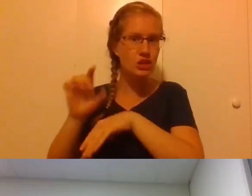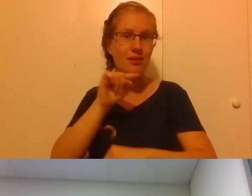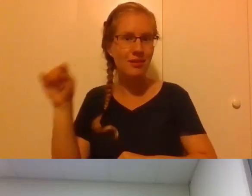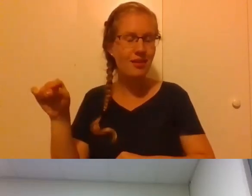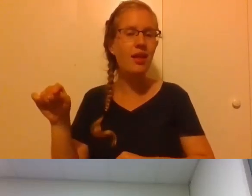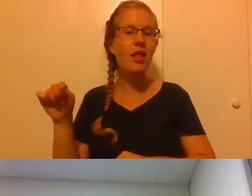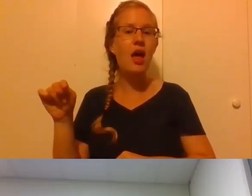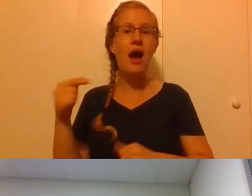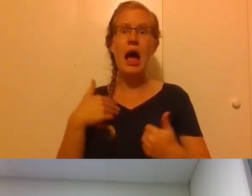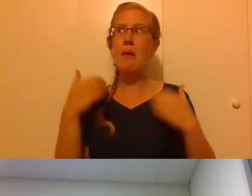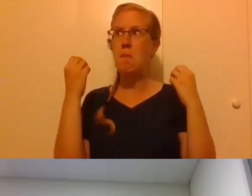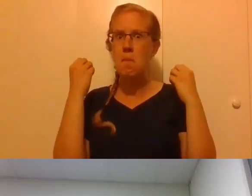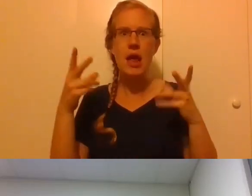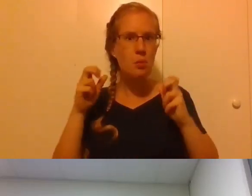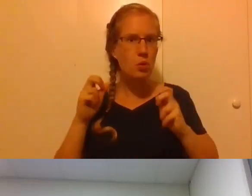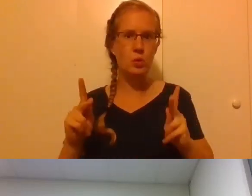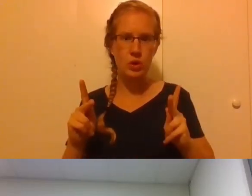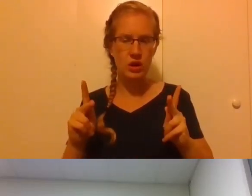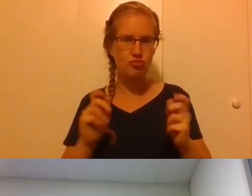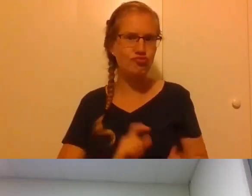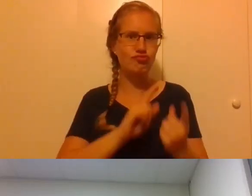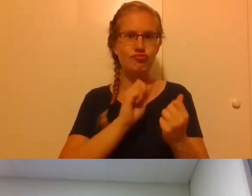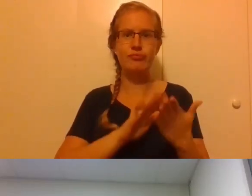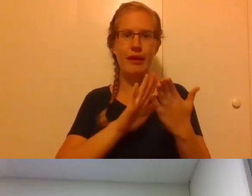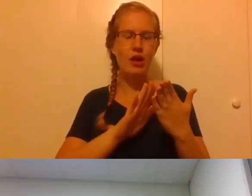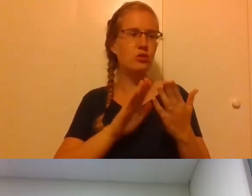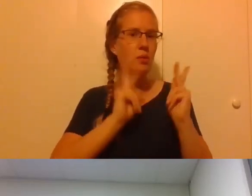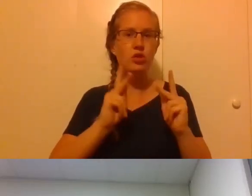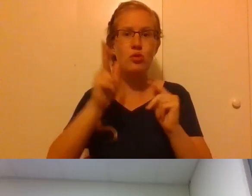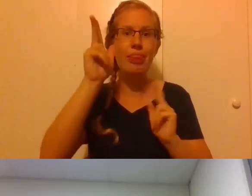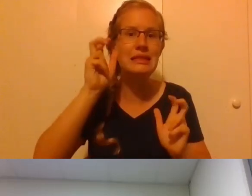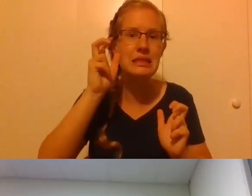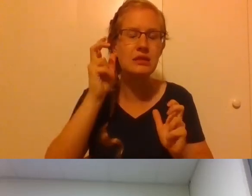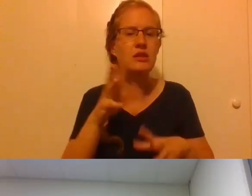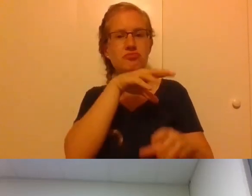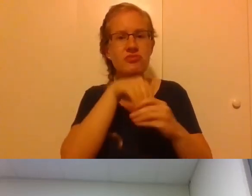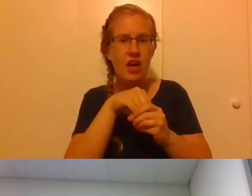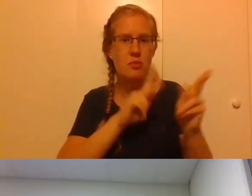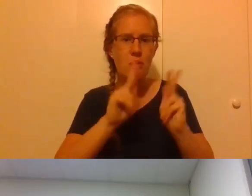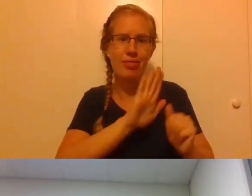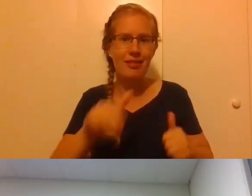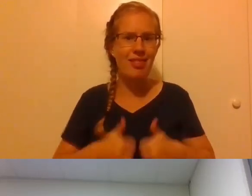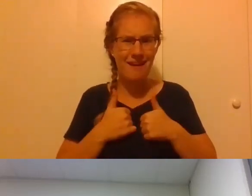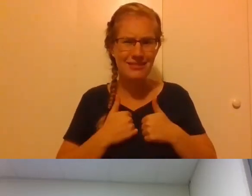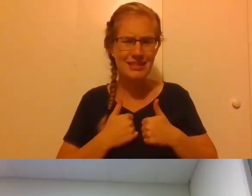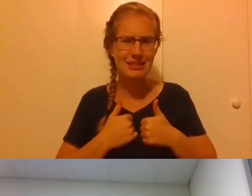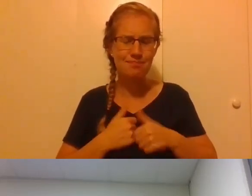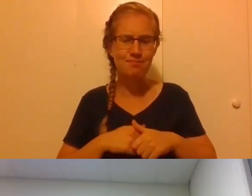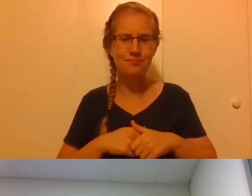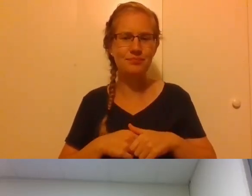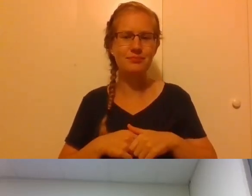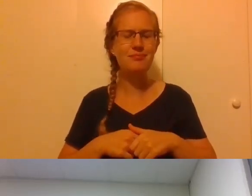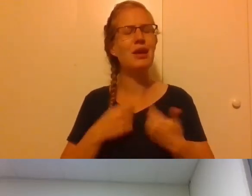both cases, I had plenty of opportunities to listen, and to be engaged in the life of people. So